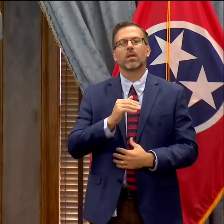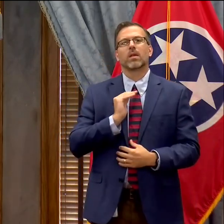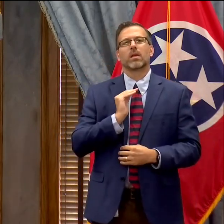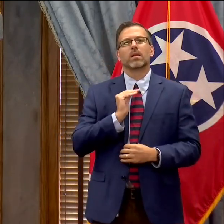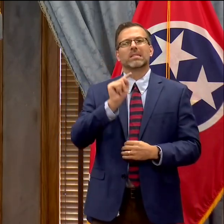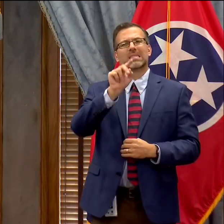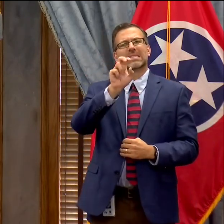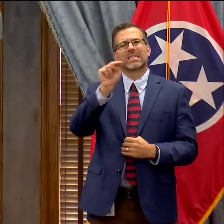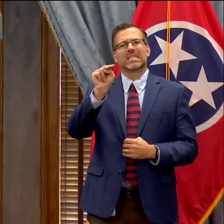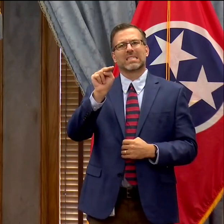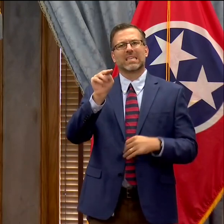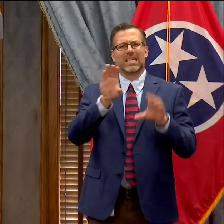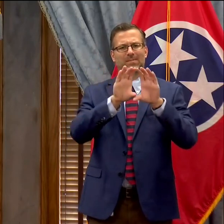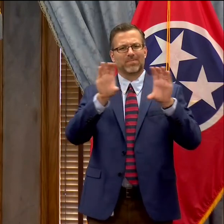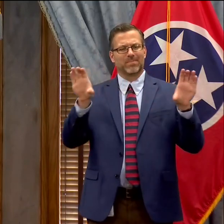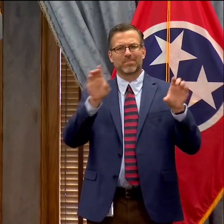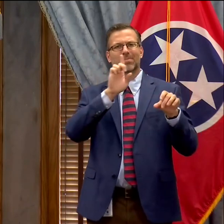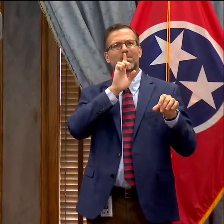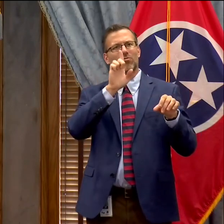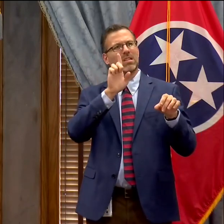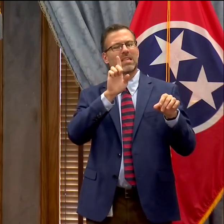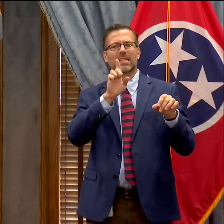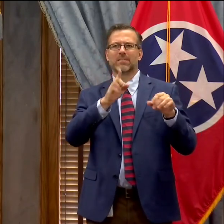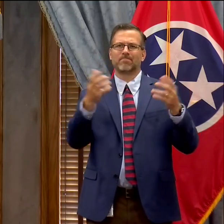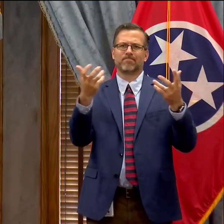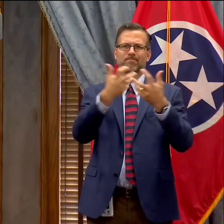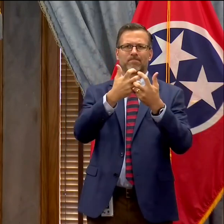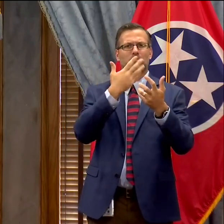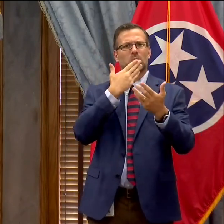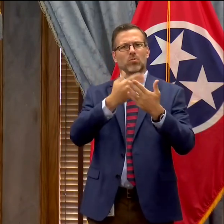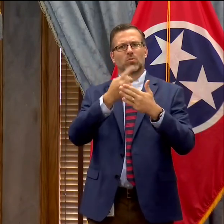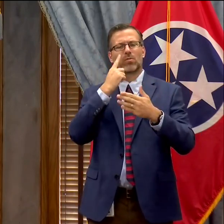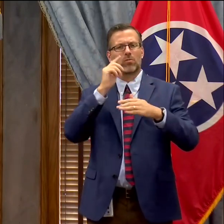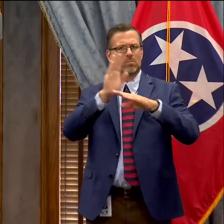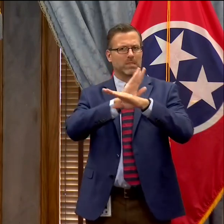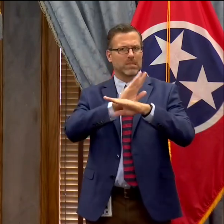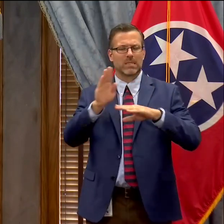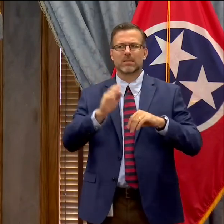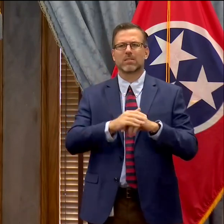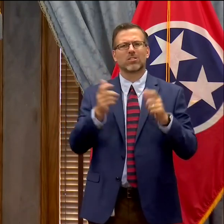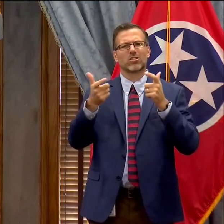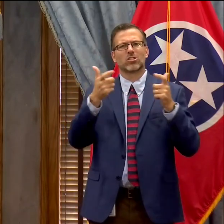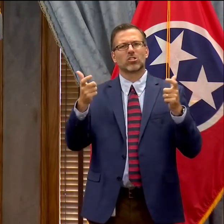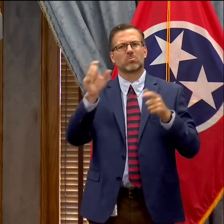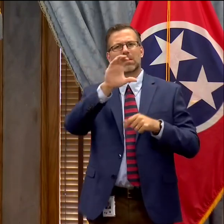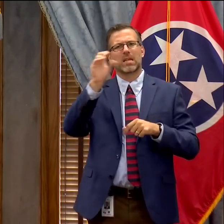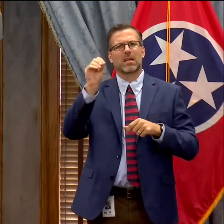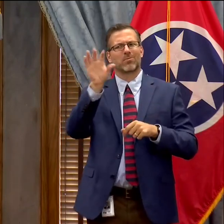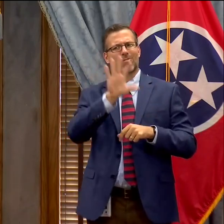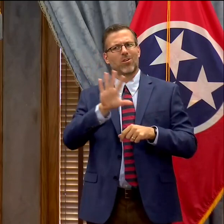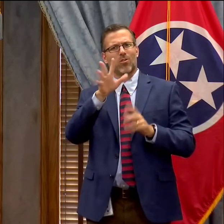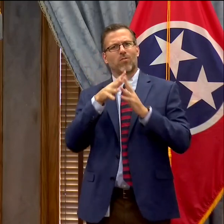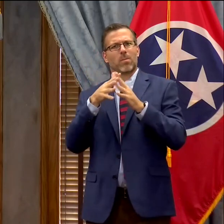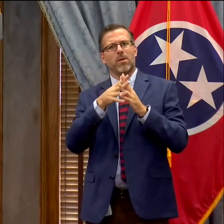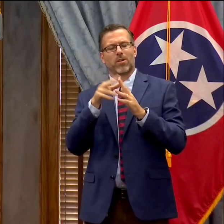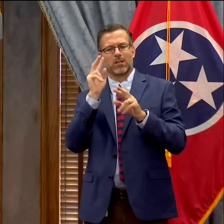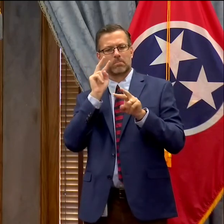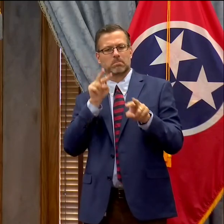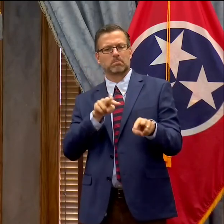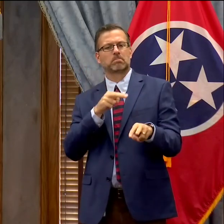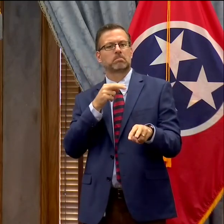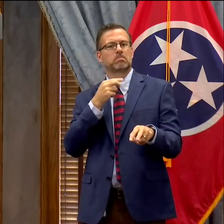for business. And companies from across the country continue to eye our state